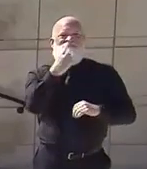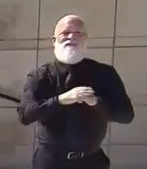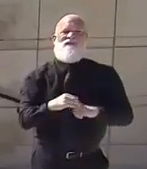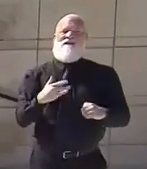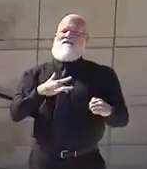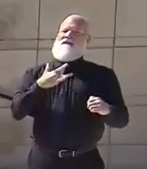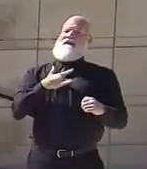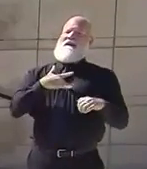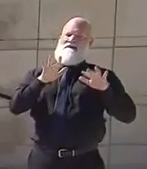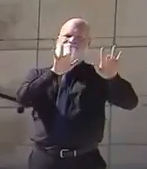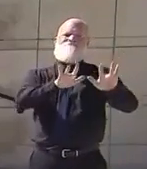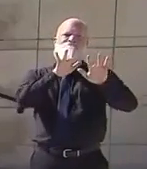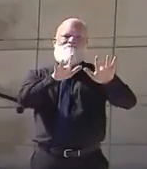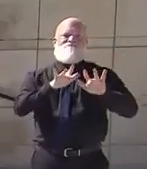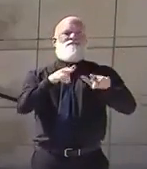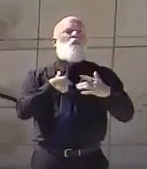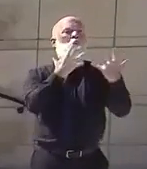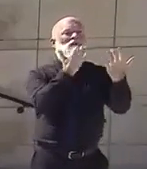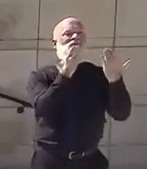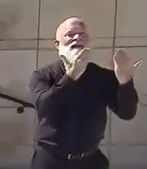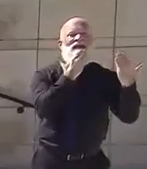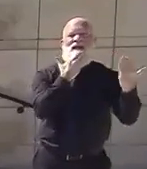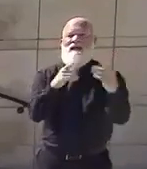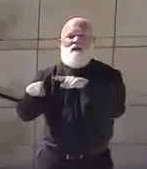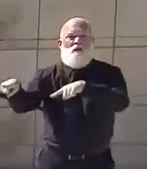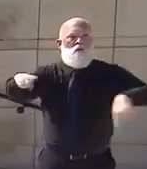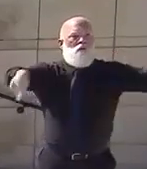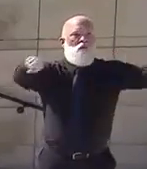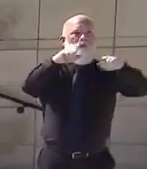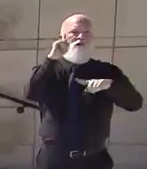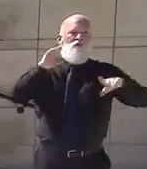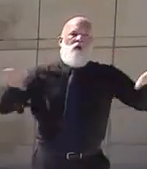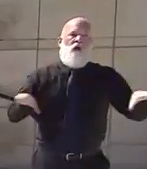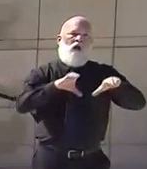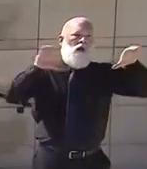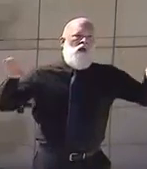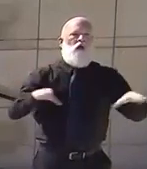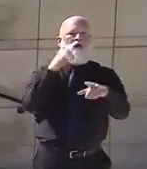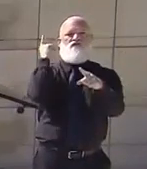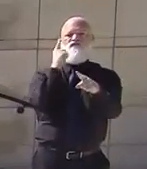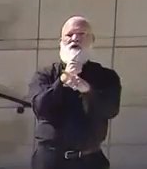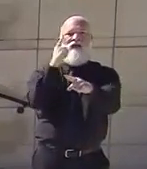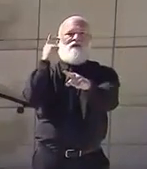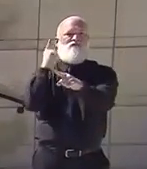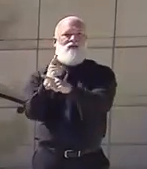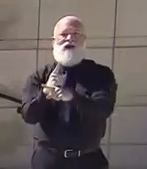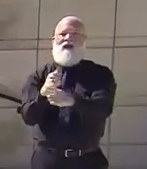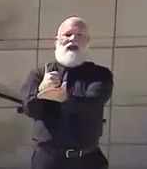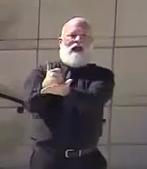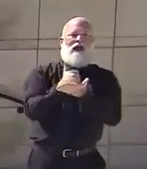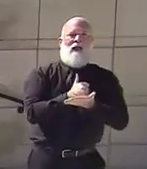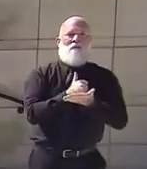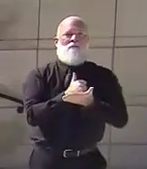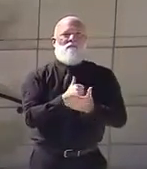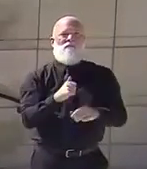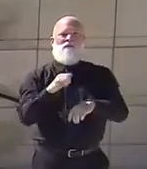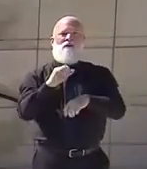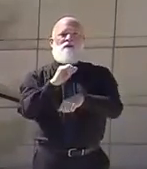and encourage you to do the right thing and to help us continue to fight the coronavirus.